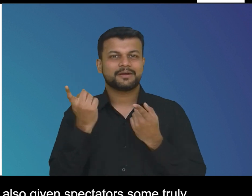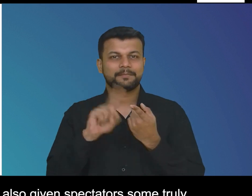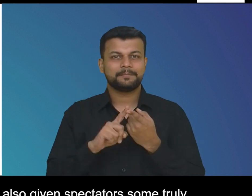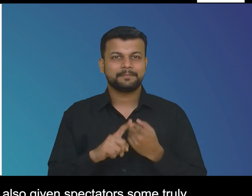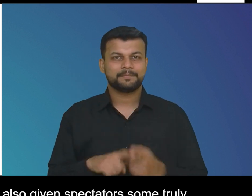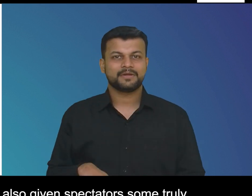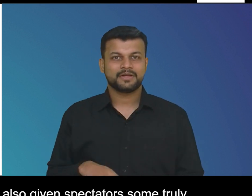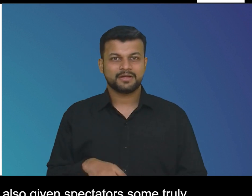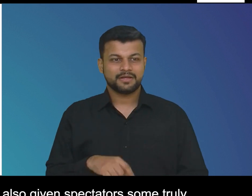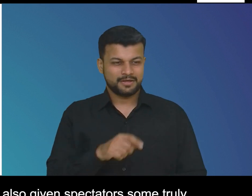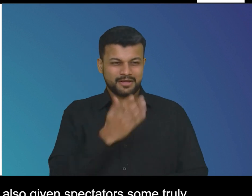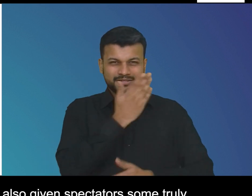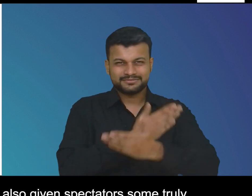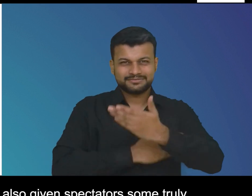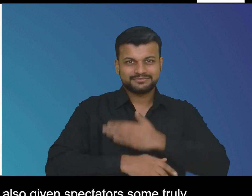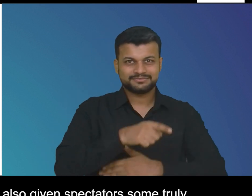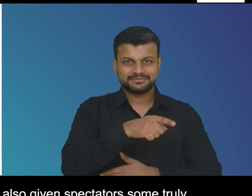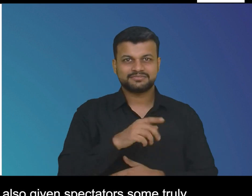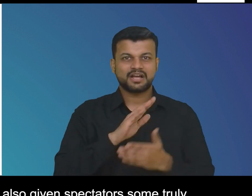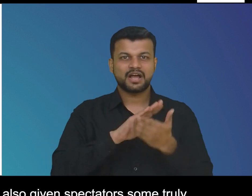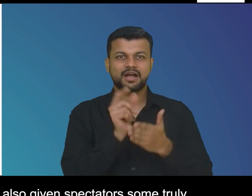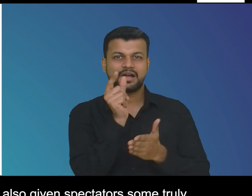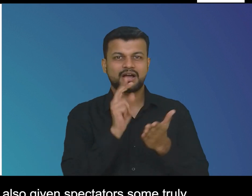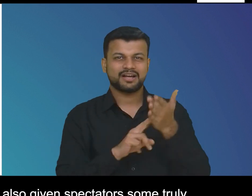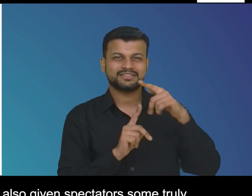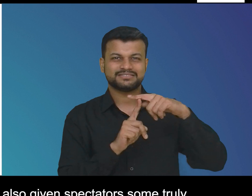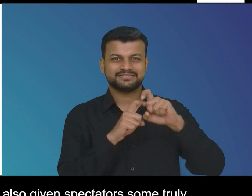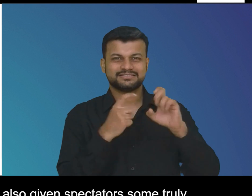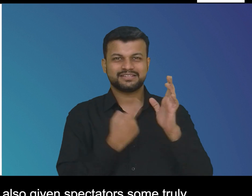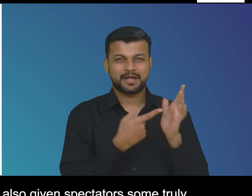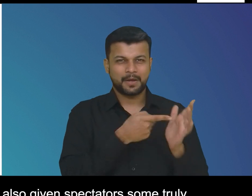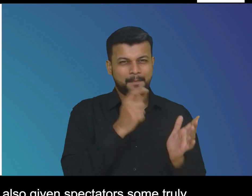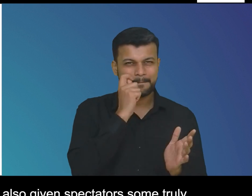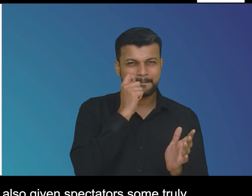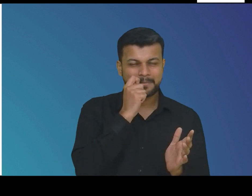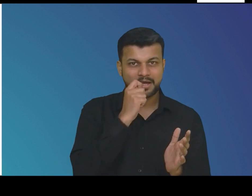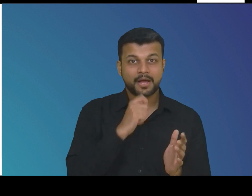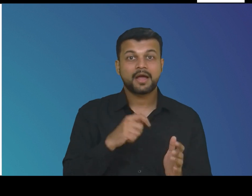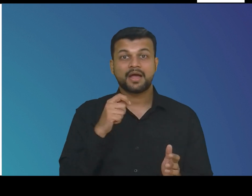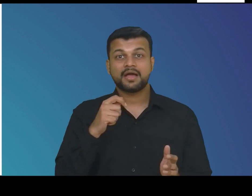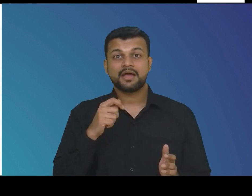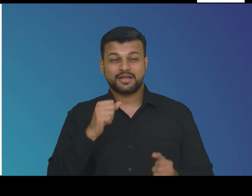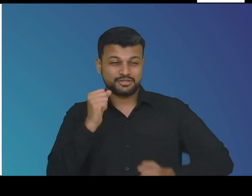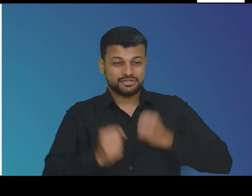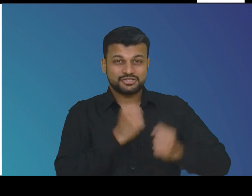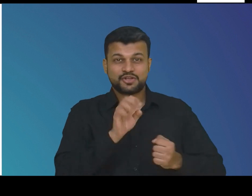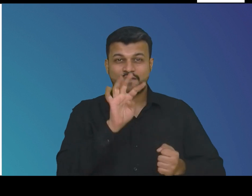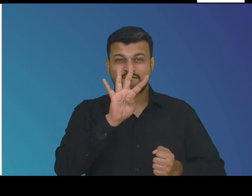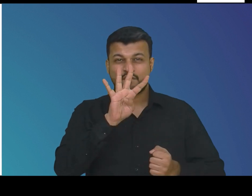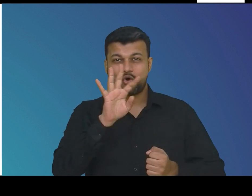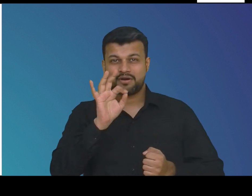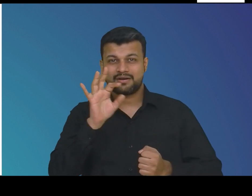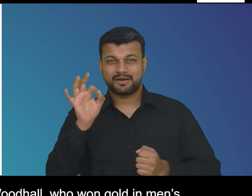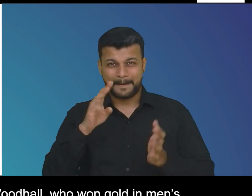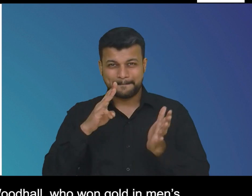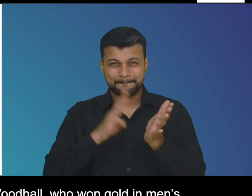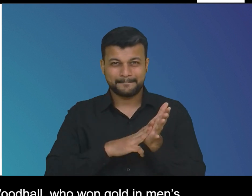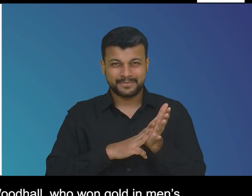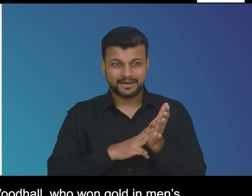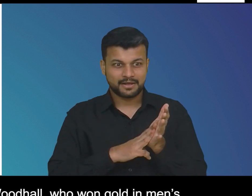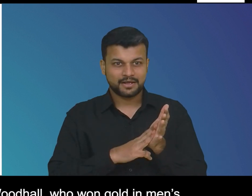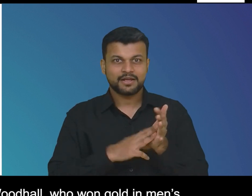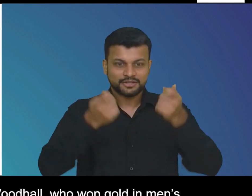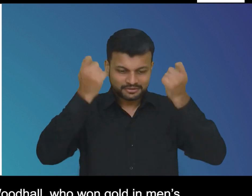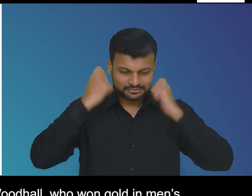life the paralympics has also given spectators some truly heartwarming moments who can forget the iconic celebrations of the